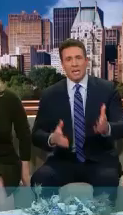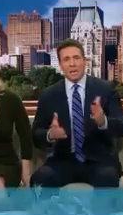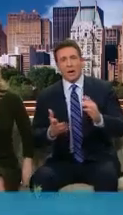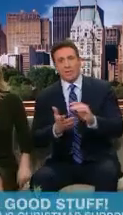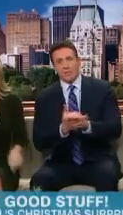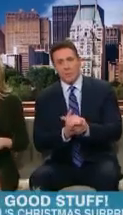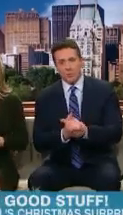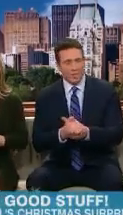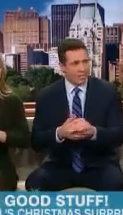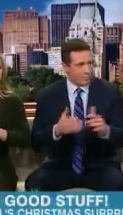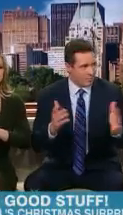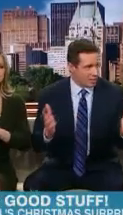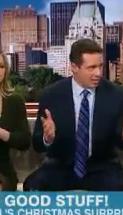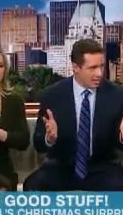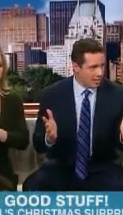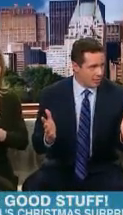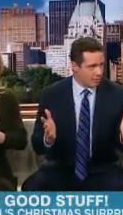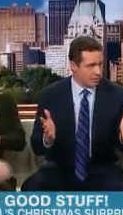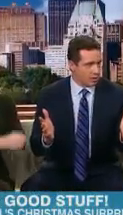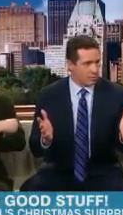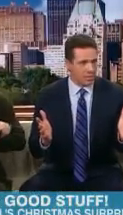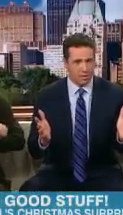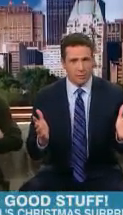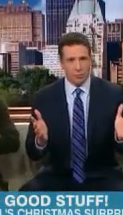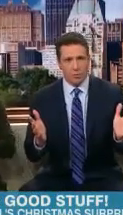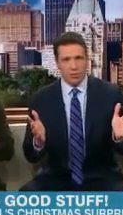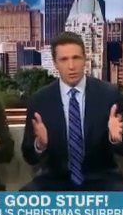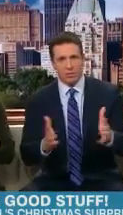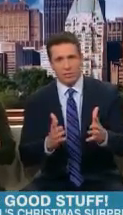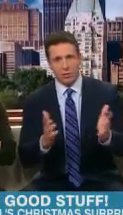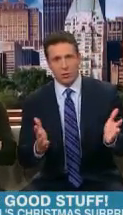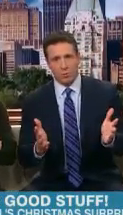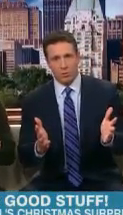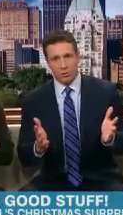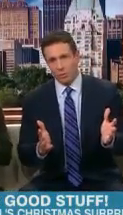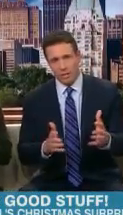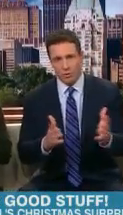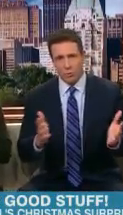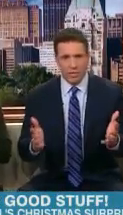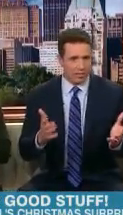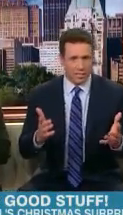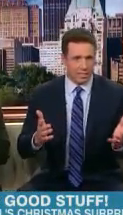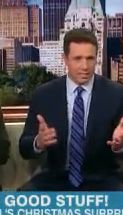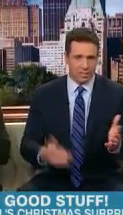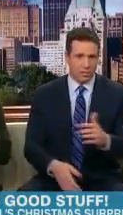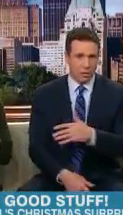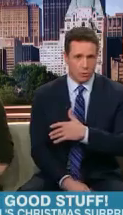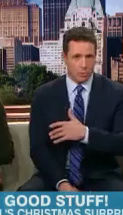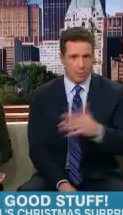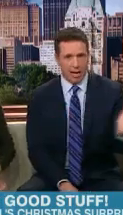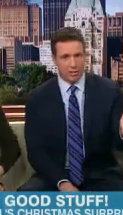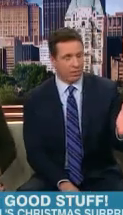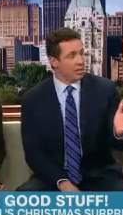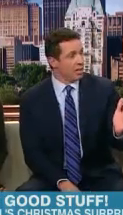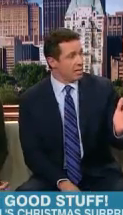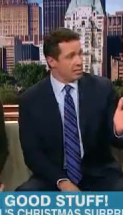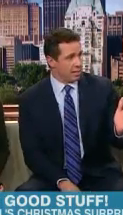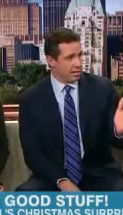All right, you remember the guy, Nelson Mandela Memorial, the interpreter, whatever the real deal is, he just totally botched his sign